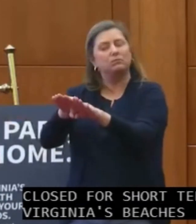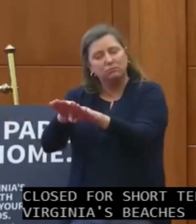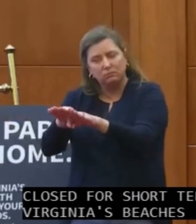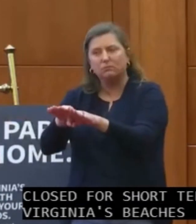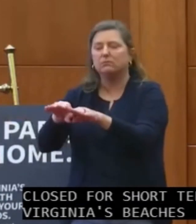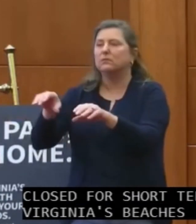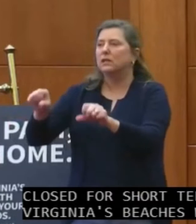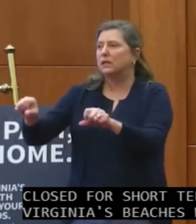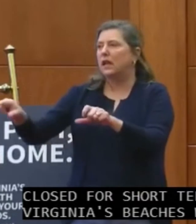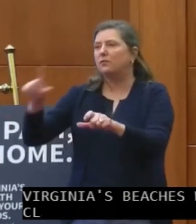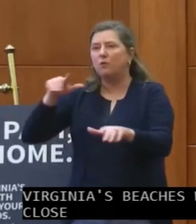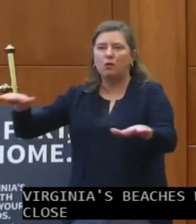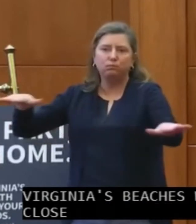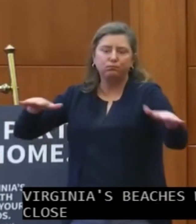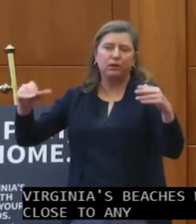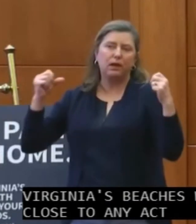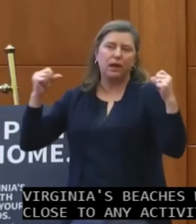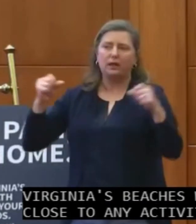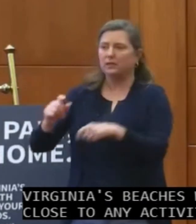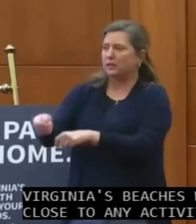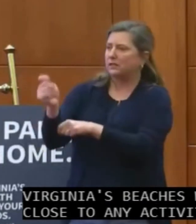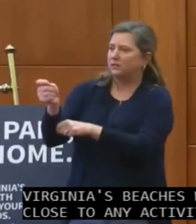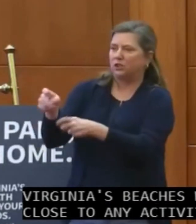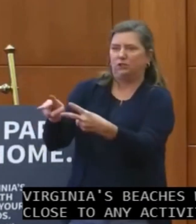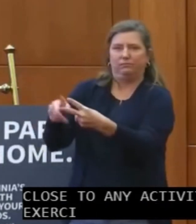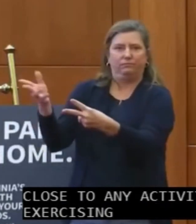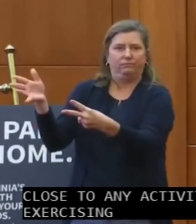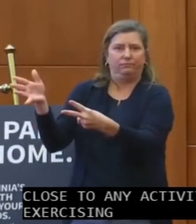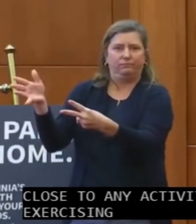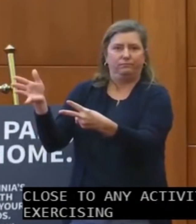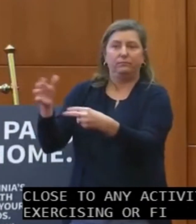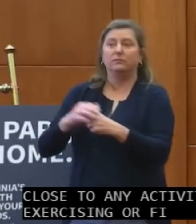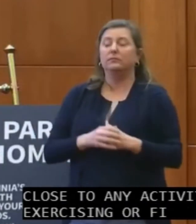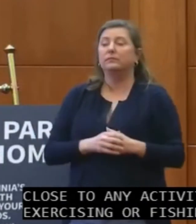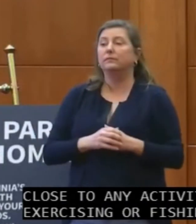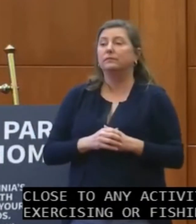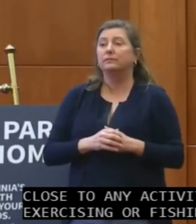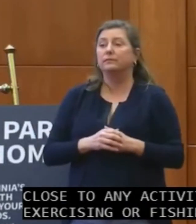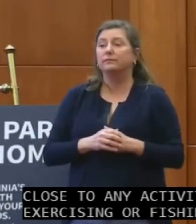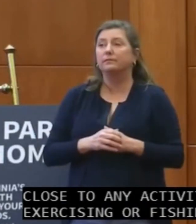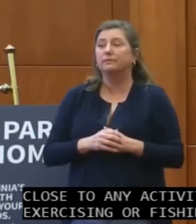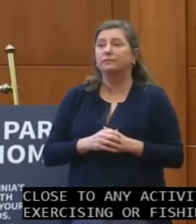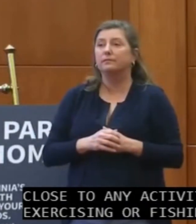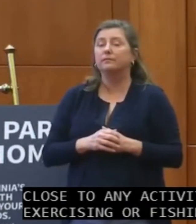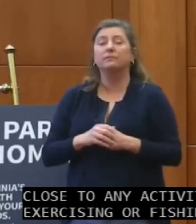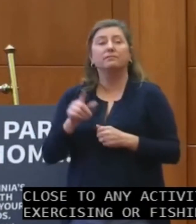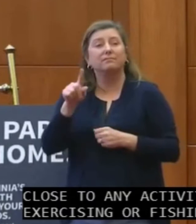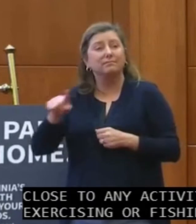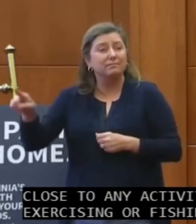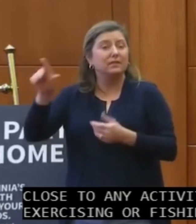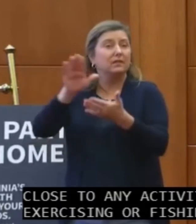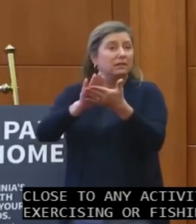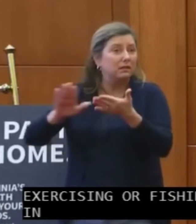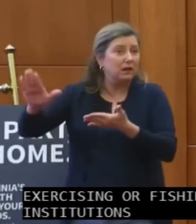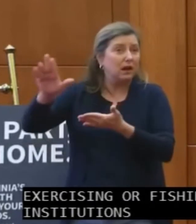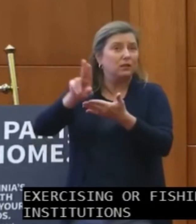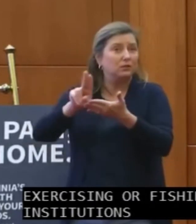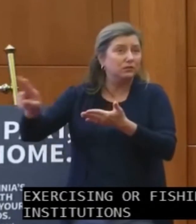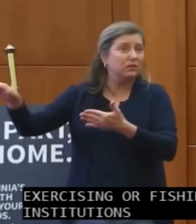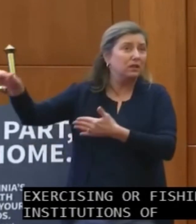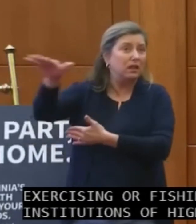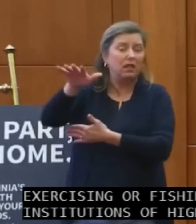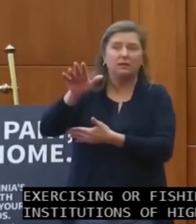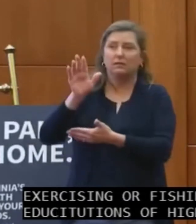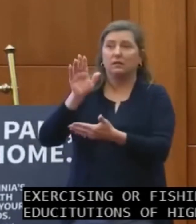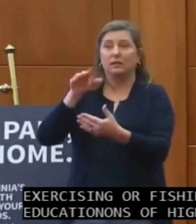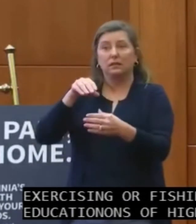except exercising or fishing. All institutions of higher education will cease in